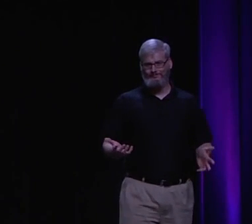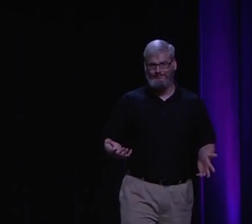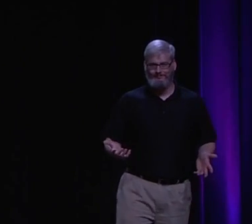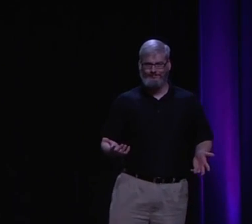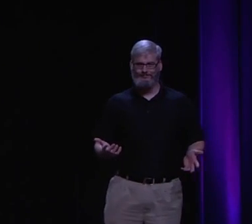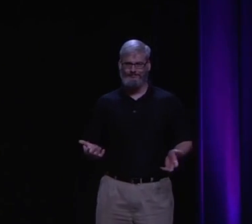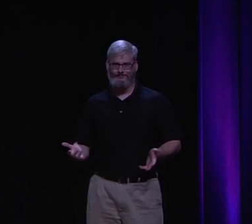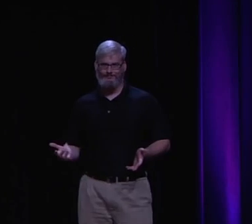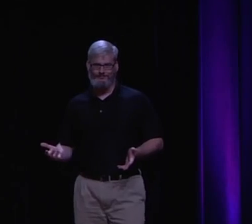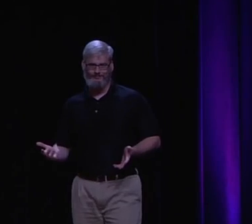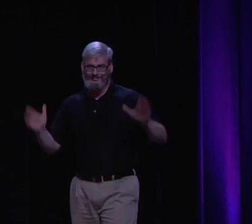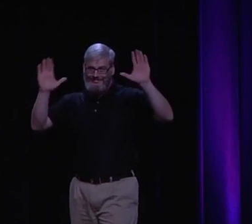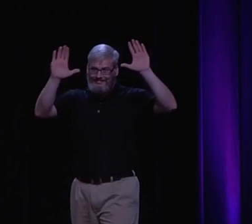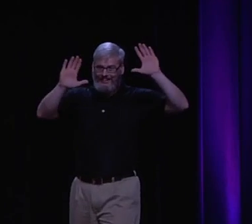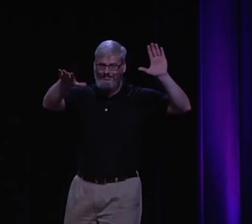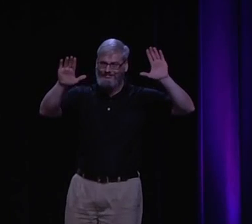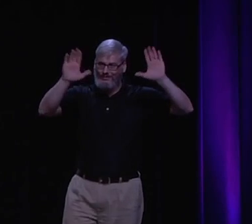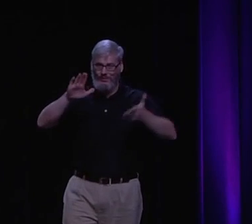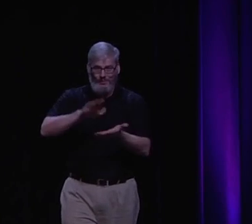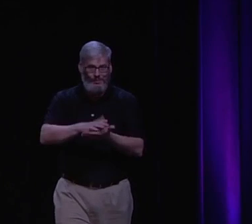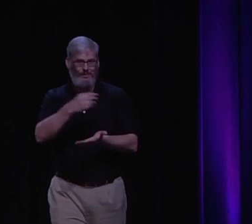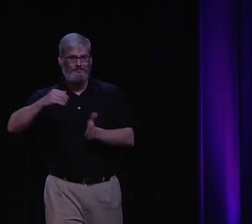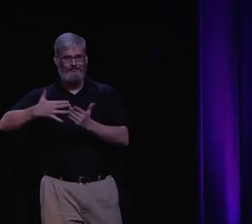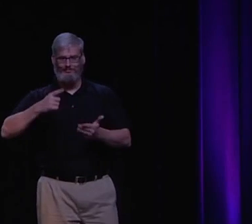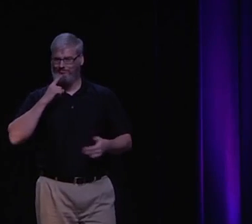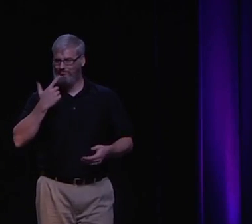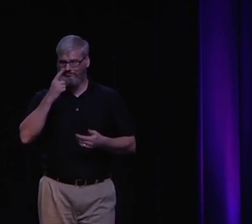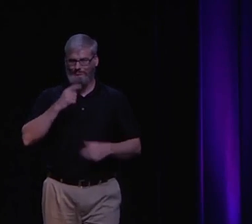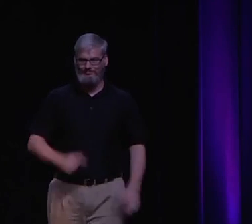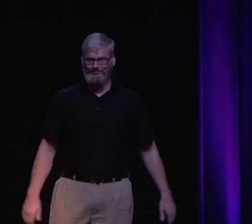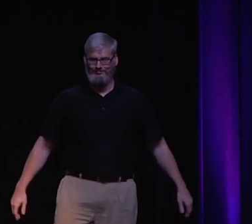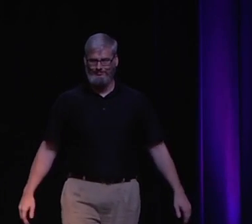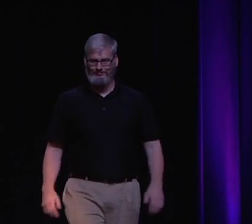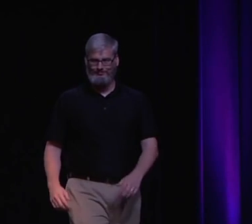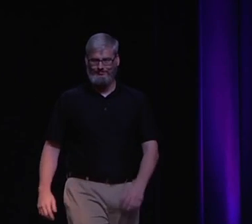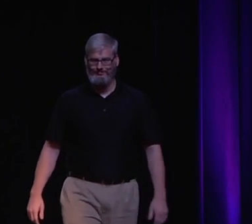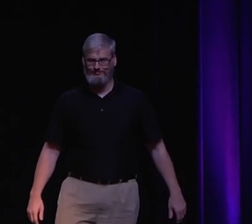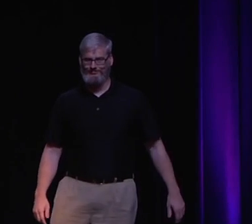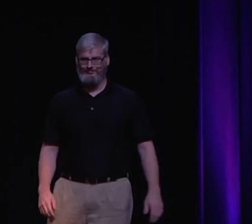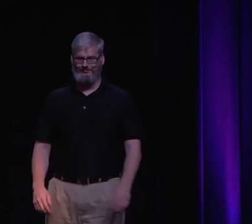you're immediately exiled. Not exiled, excuse me. Kicked out of church interpreter. Correction.